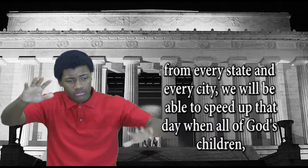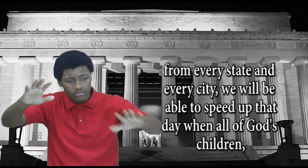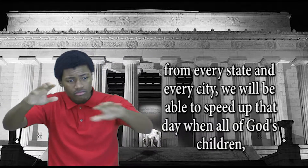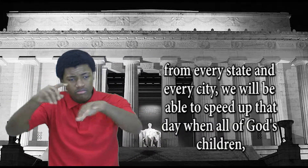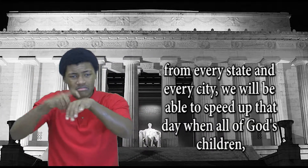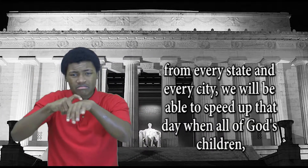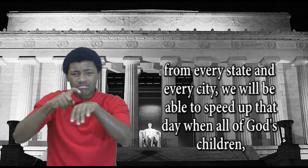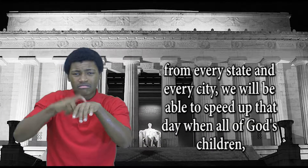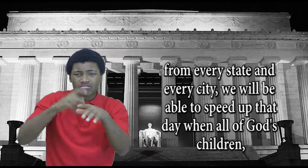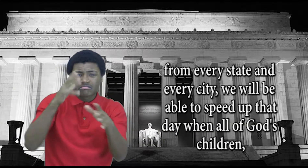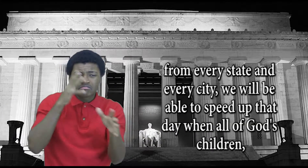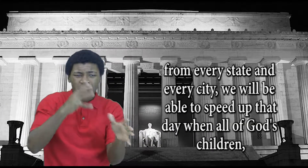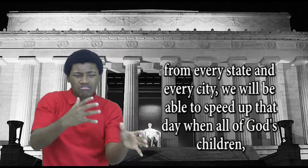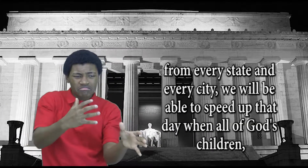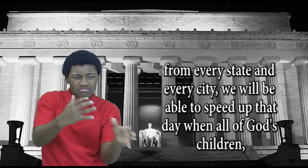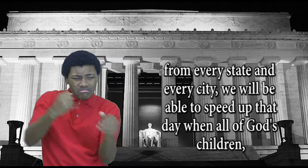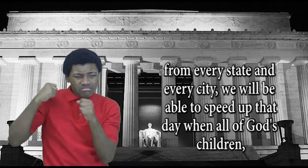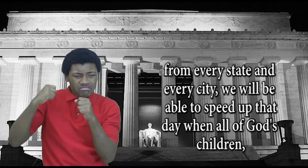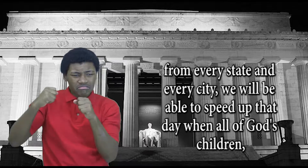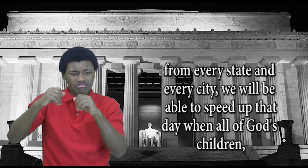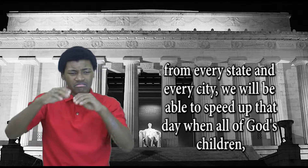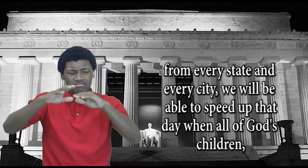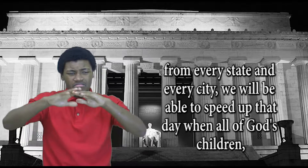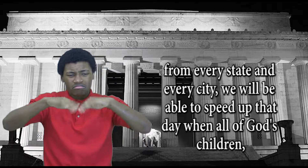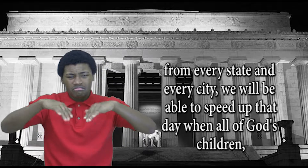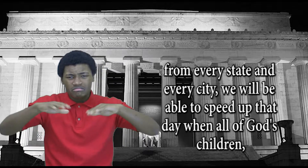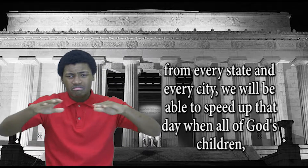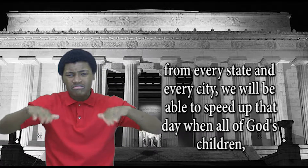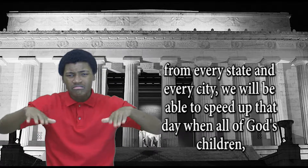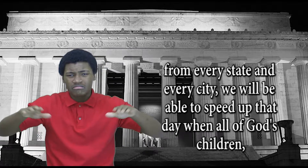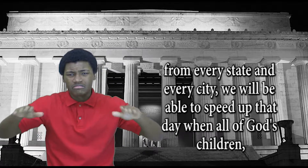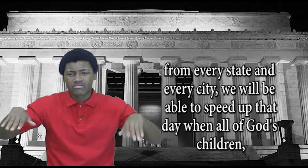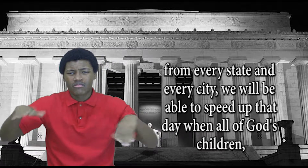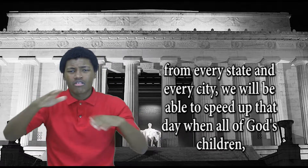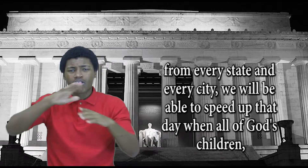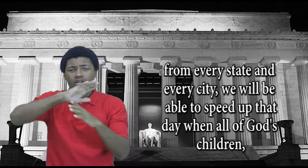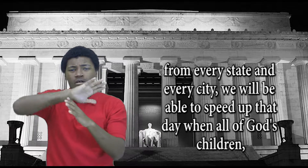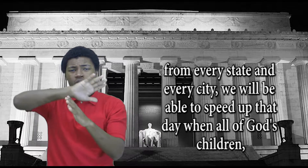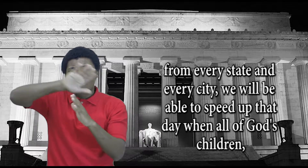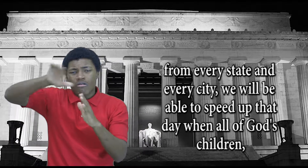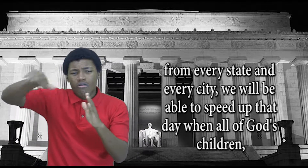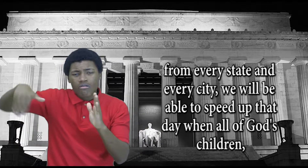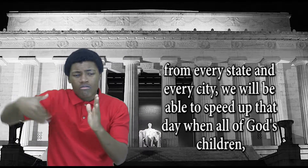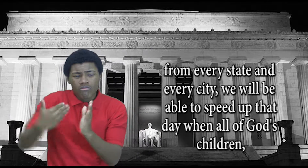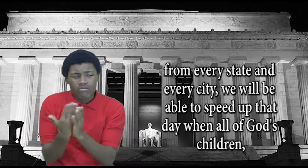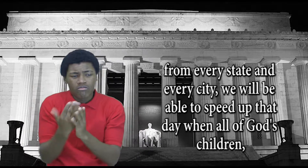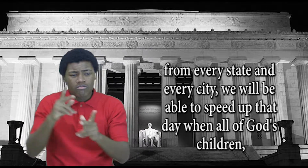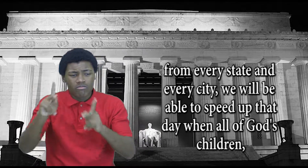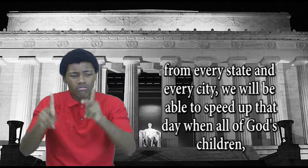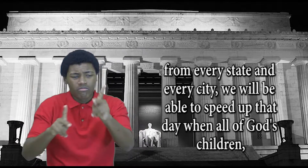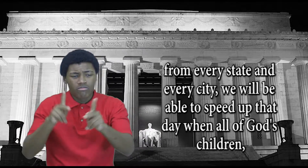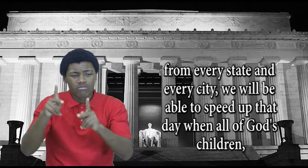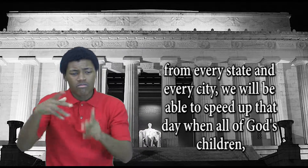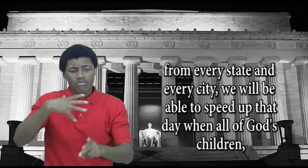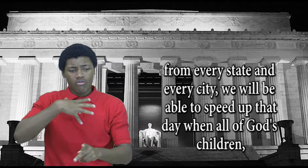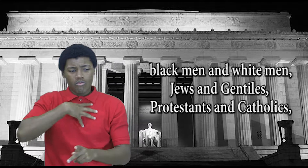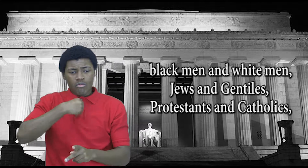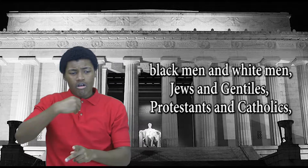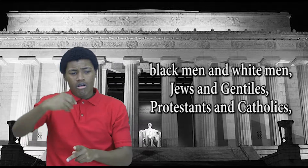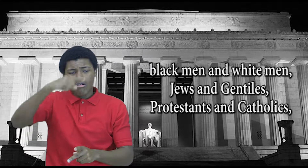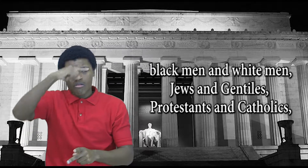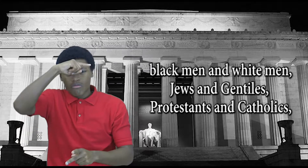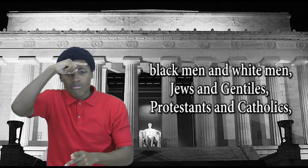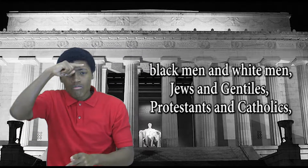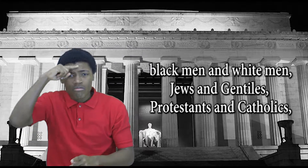state and every city, we will be able to speed up that day when all of God's children,